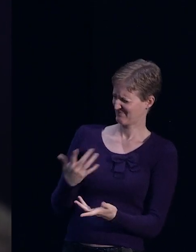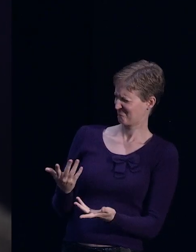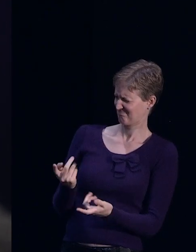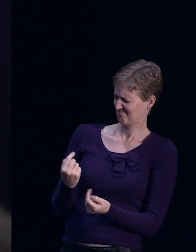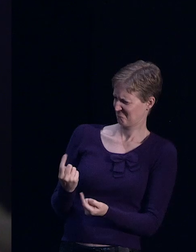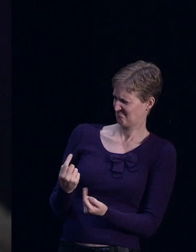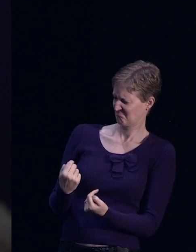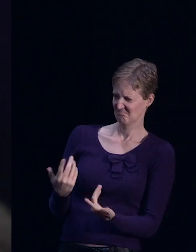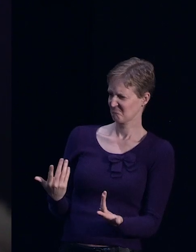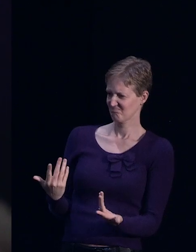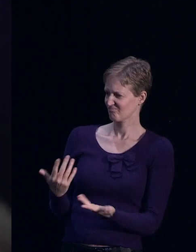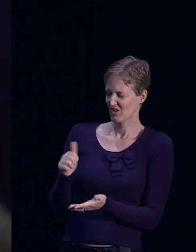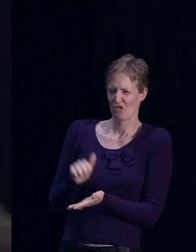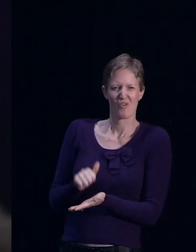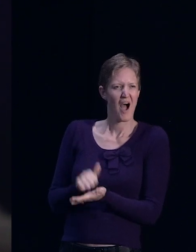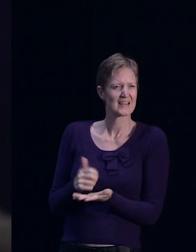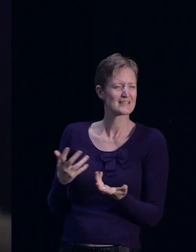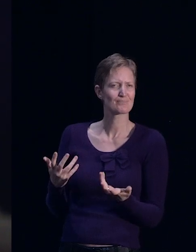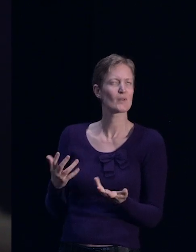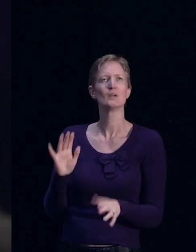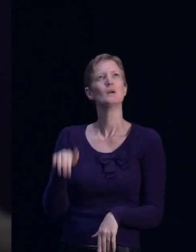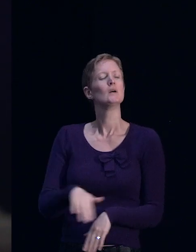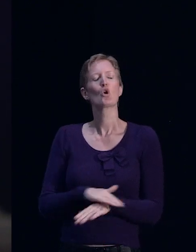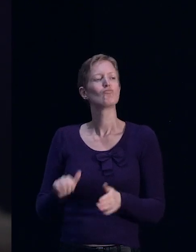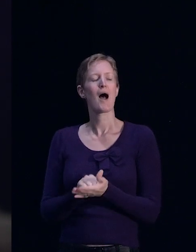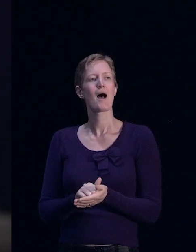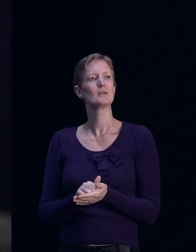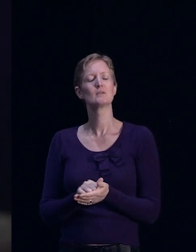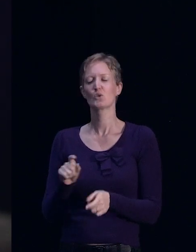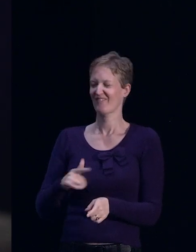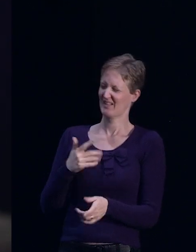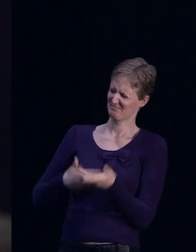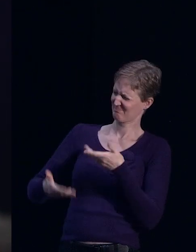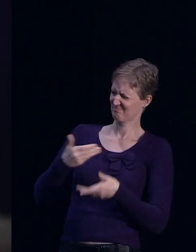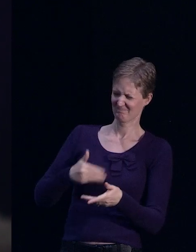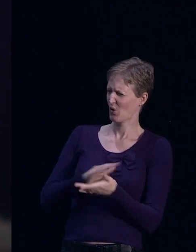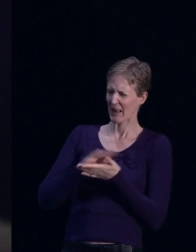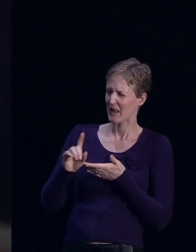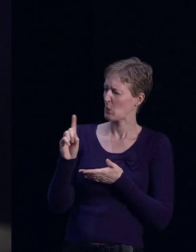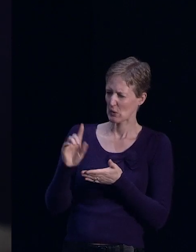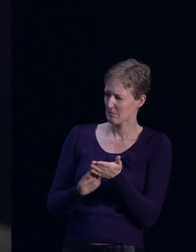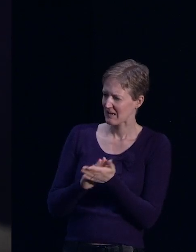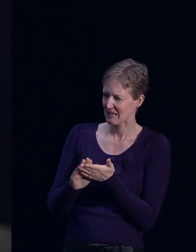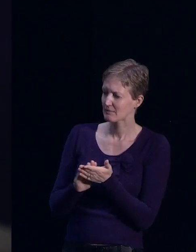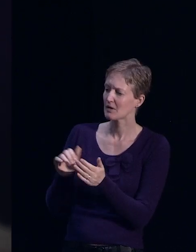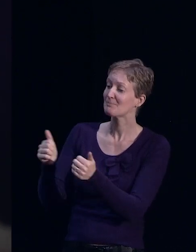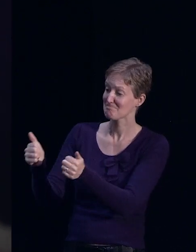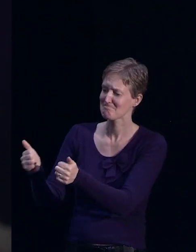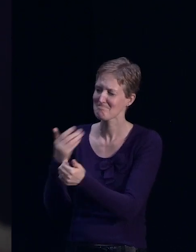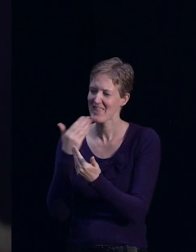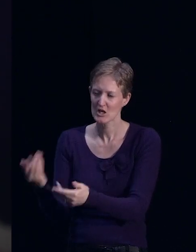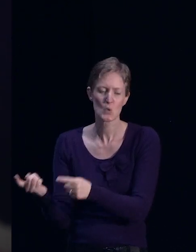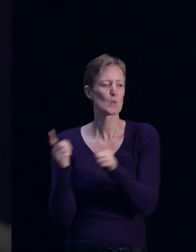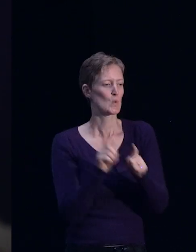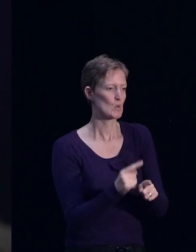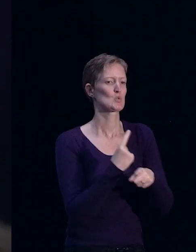right, um, not the right, but you, you're unsure about what they're trying to tell you, then talk to someone else, ask